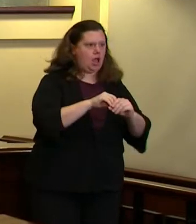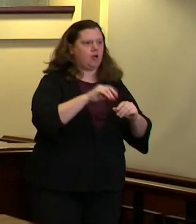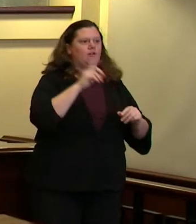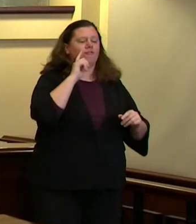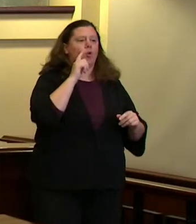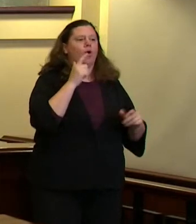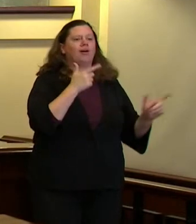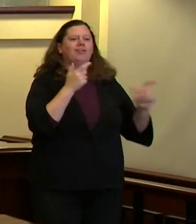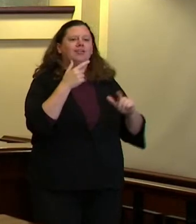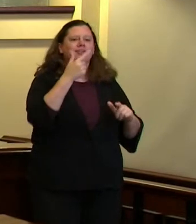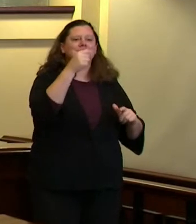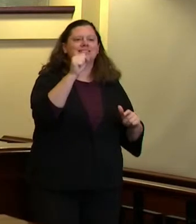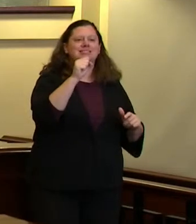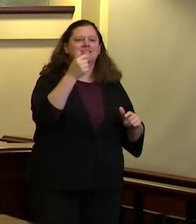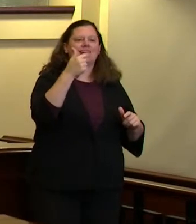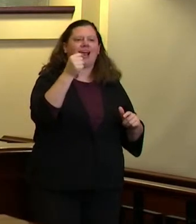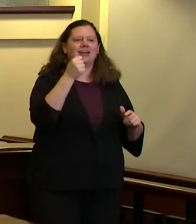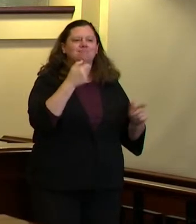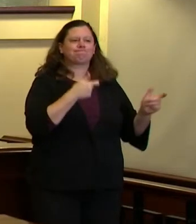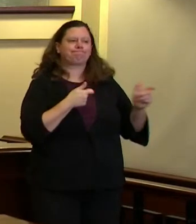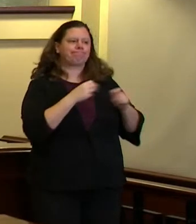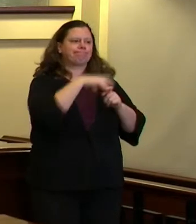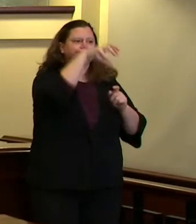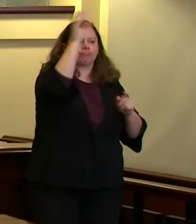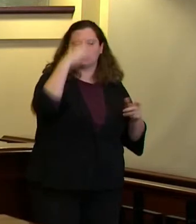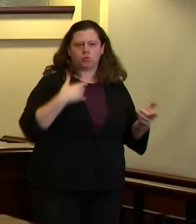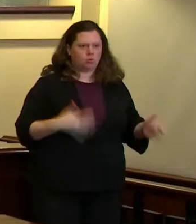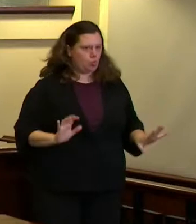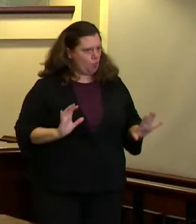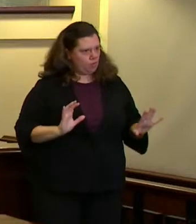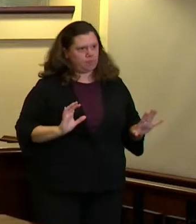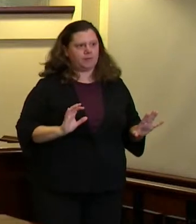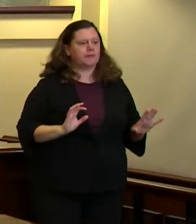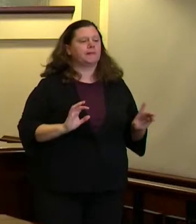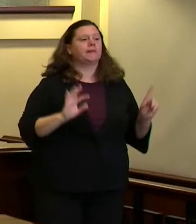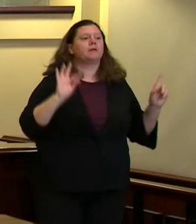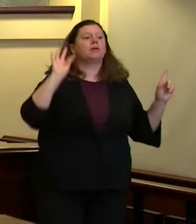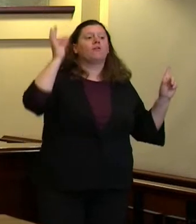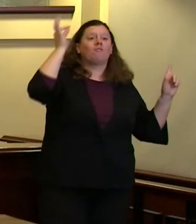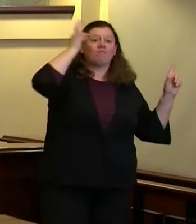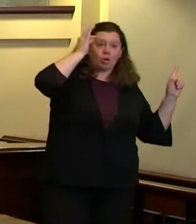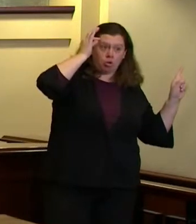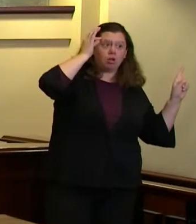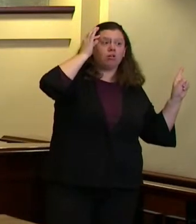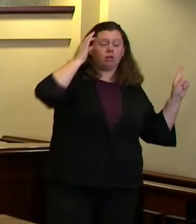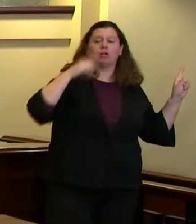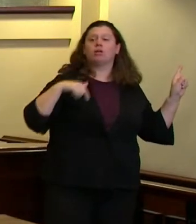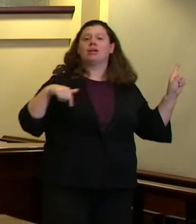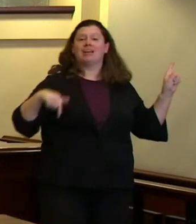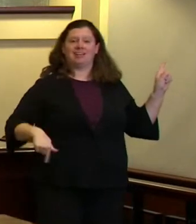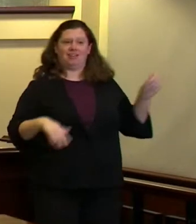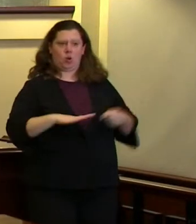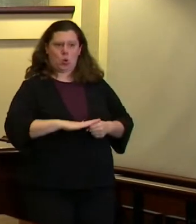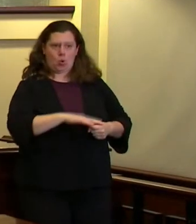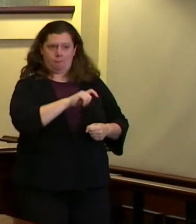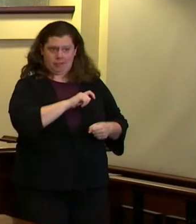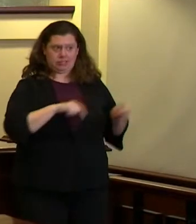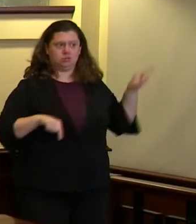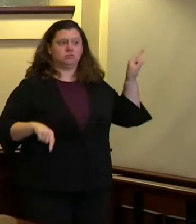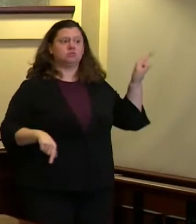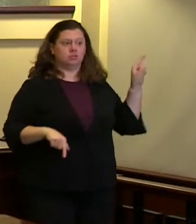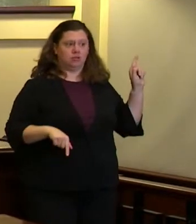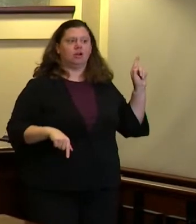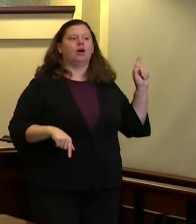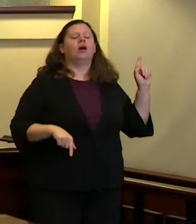as a viable option the federal government government and local law enforcement have a philosophical